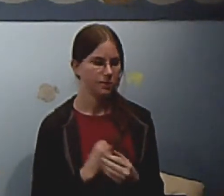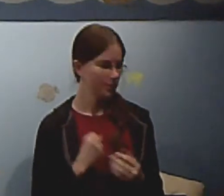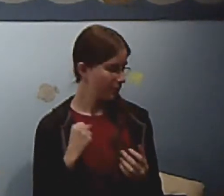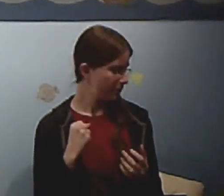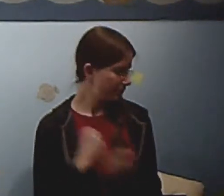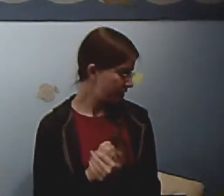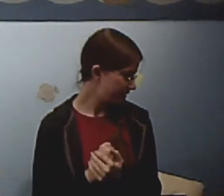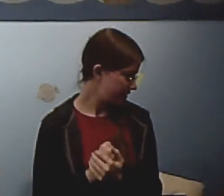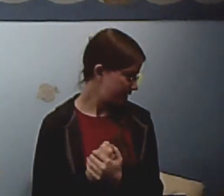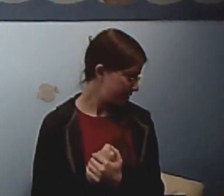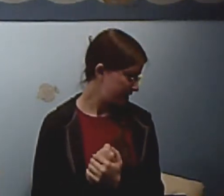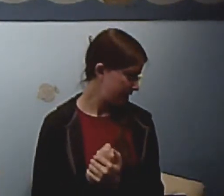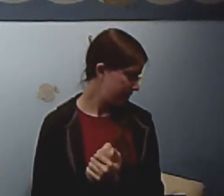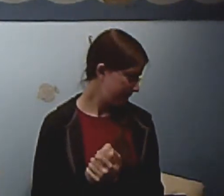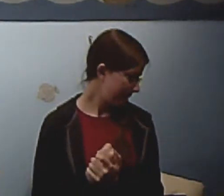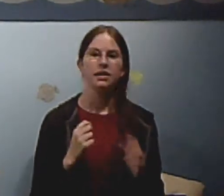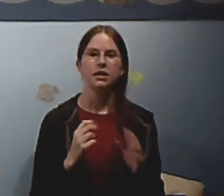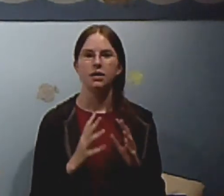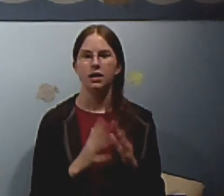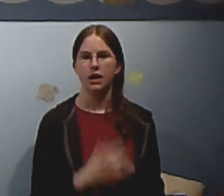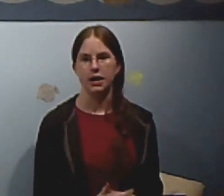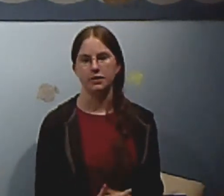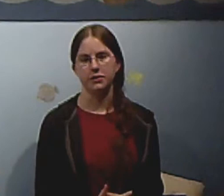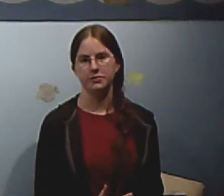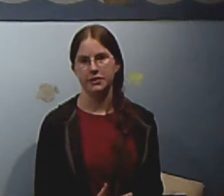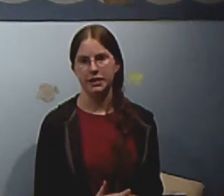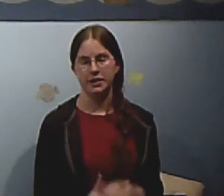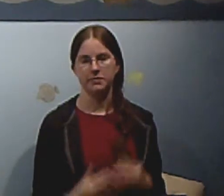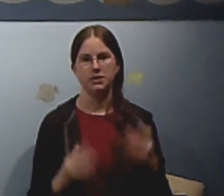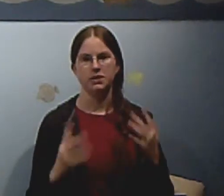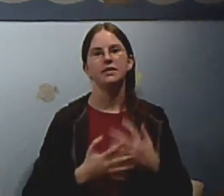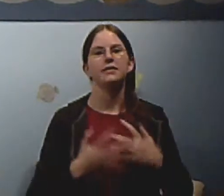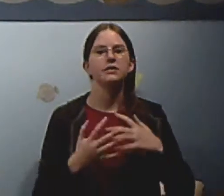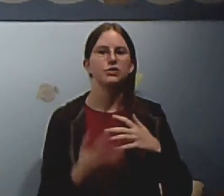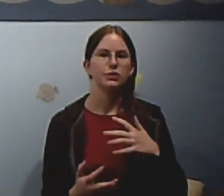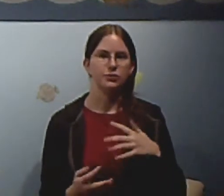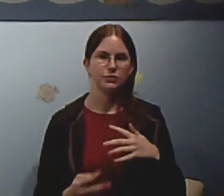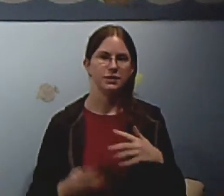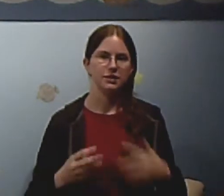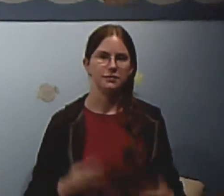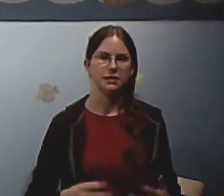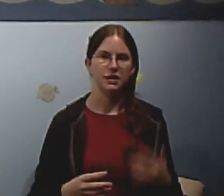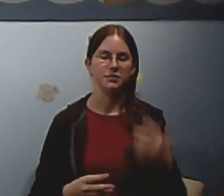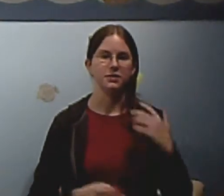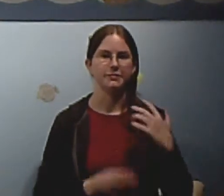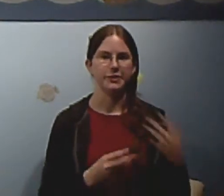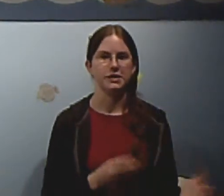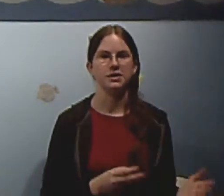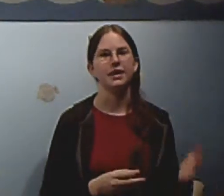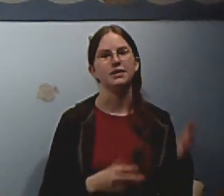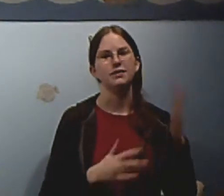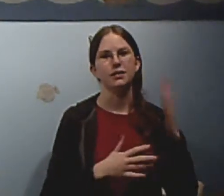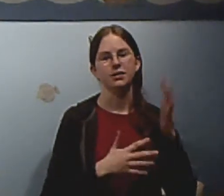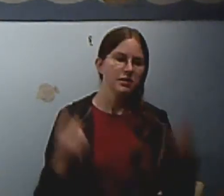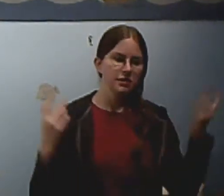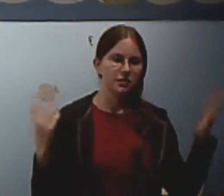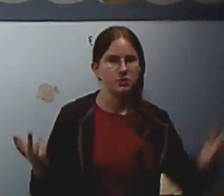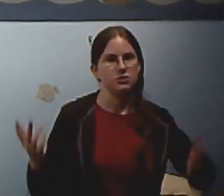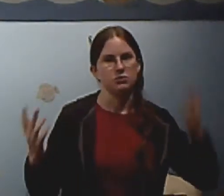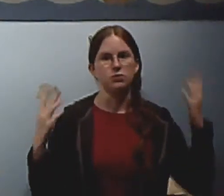So, what am I trying to say? I love the games. Even as you go through the different games in the franchise, there's